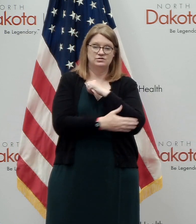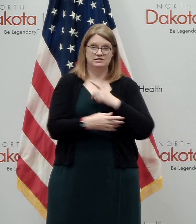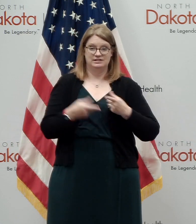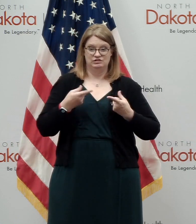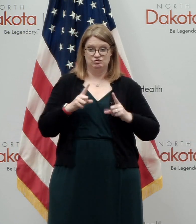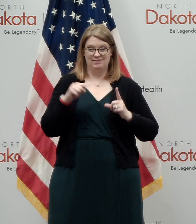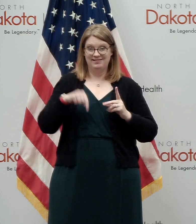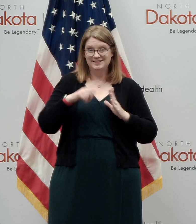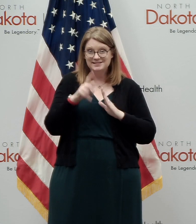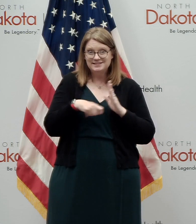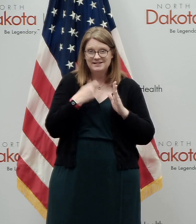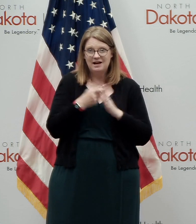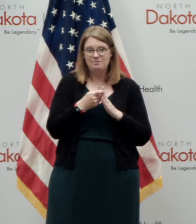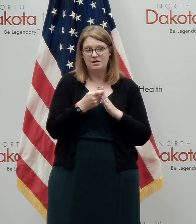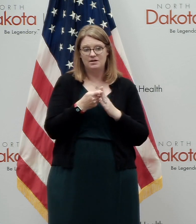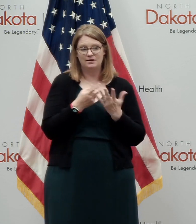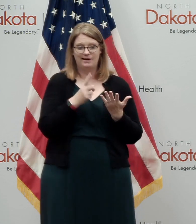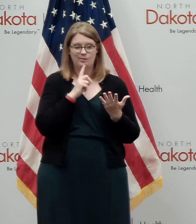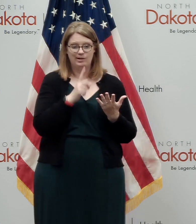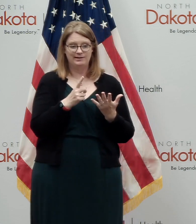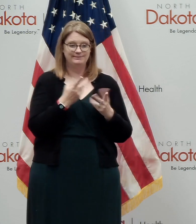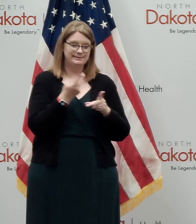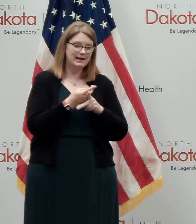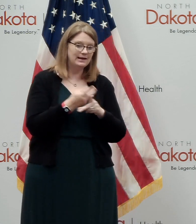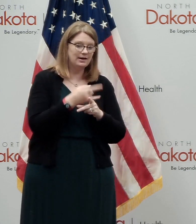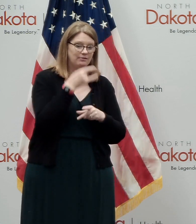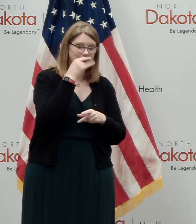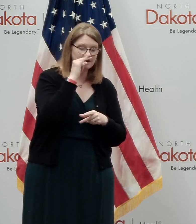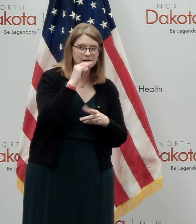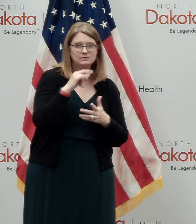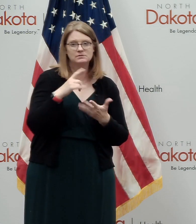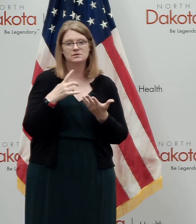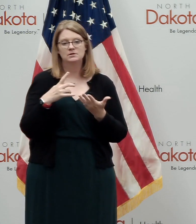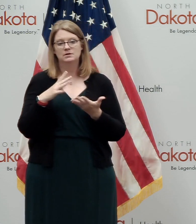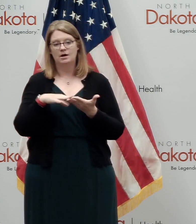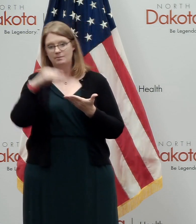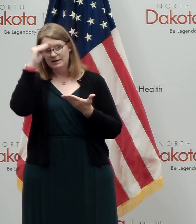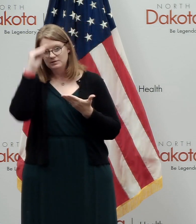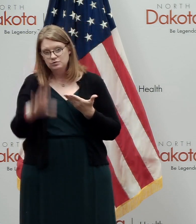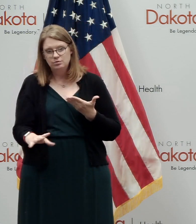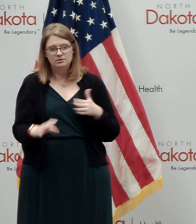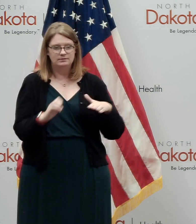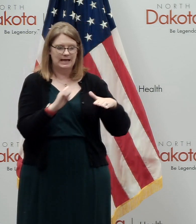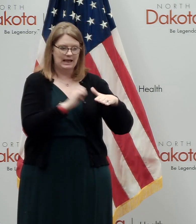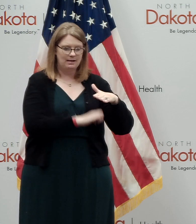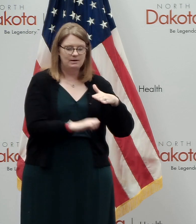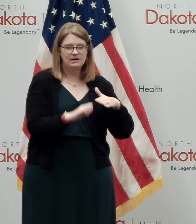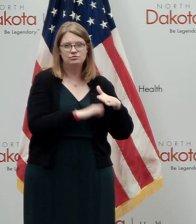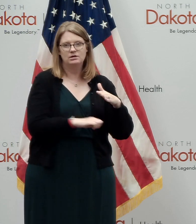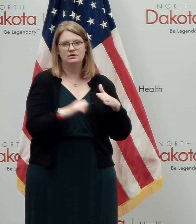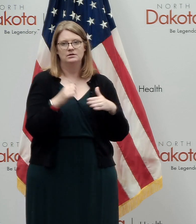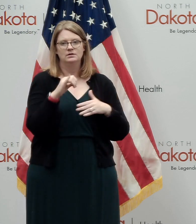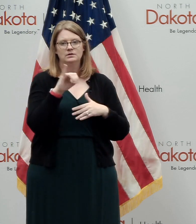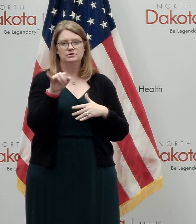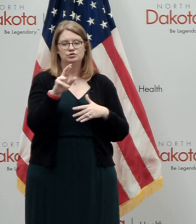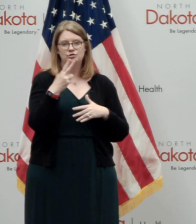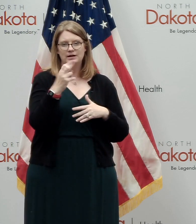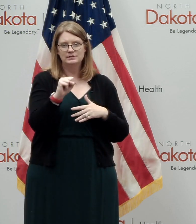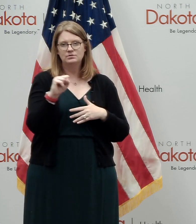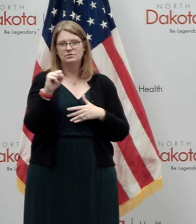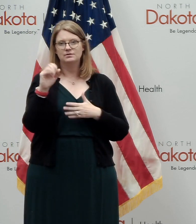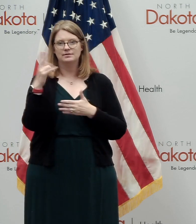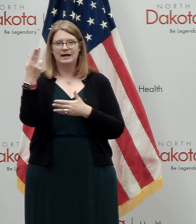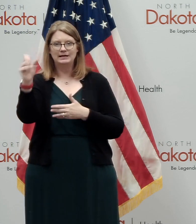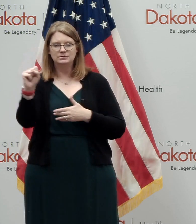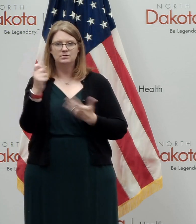COVID or being a, uh, a student, whether it's, elementary or junior high, high school or university